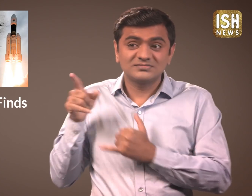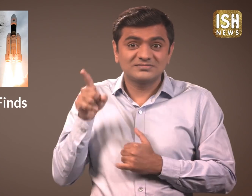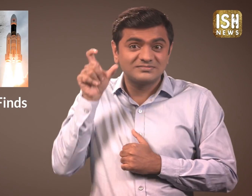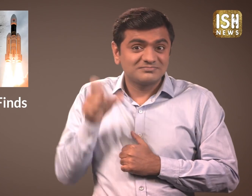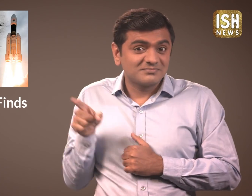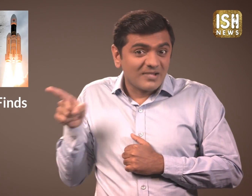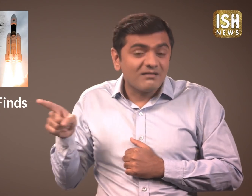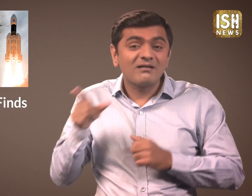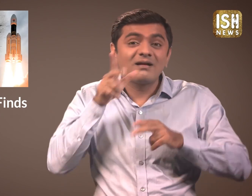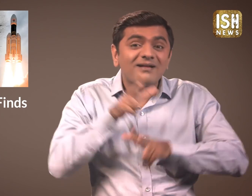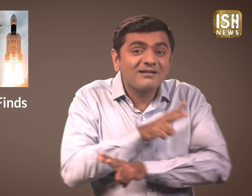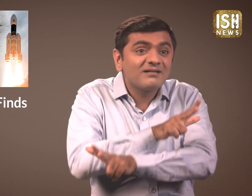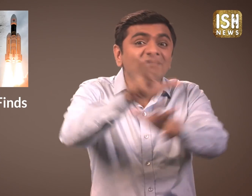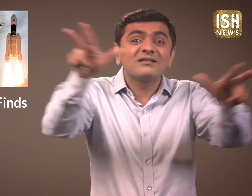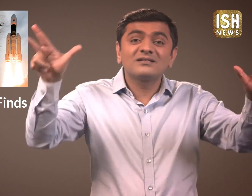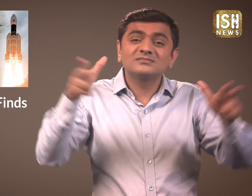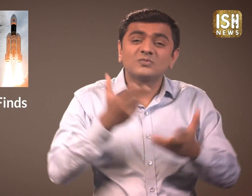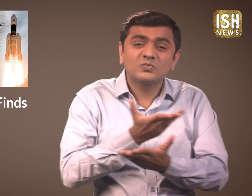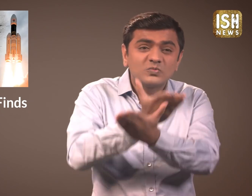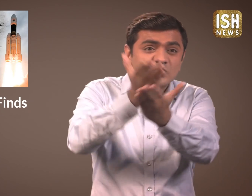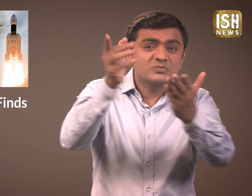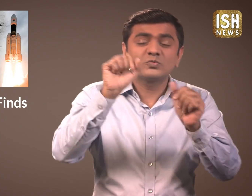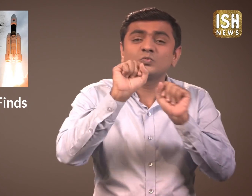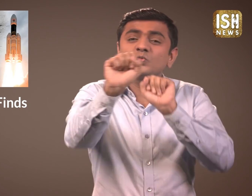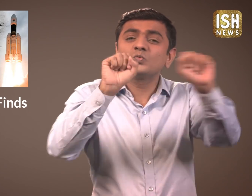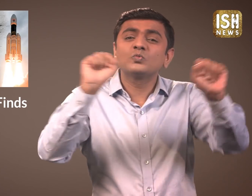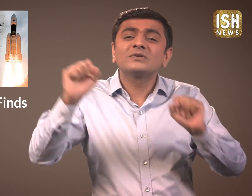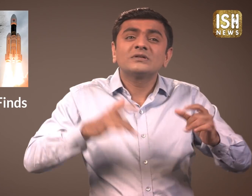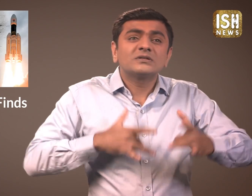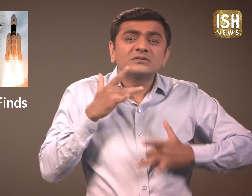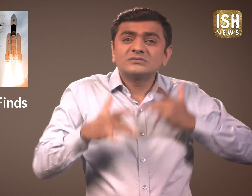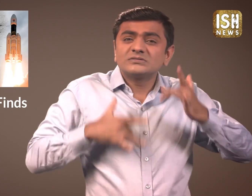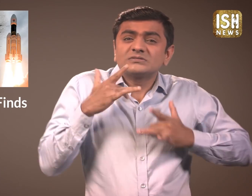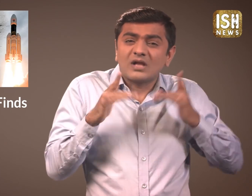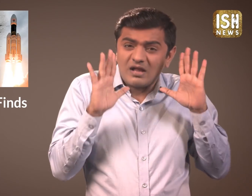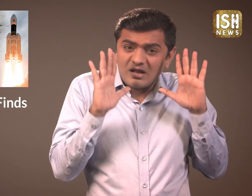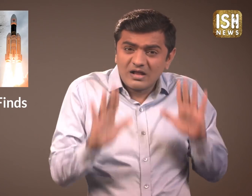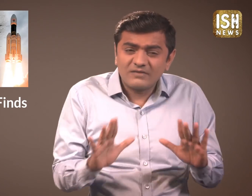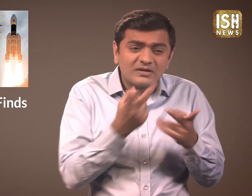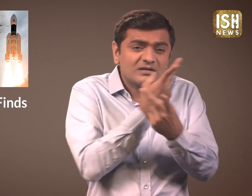Subramanian has said that if one follows their passion and dreams,